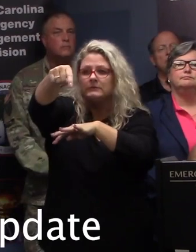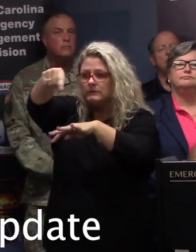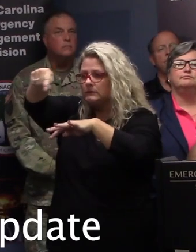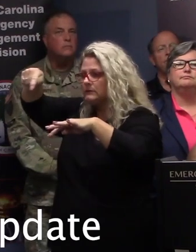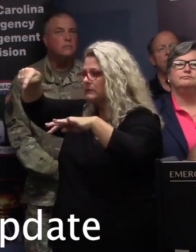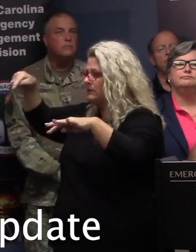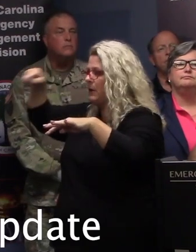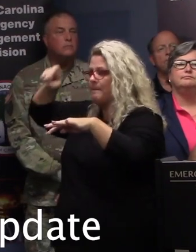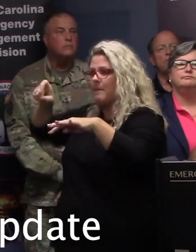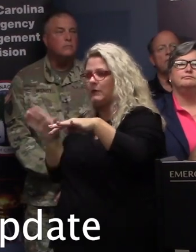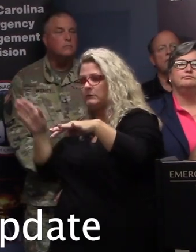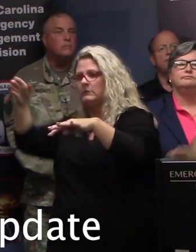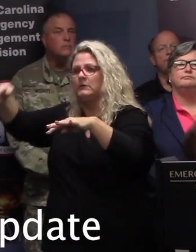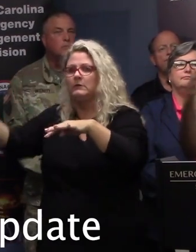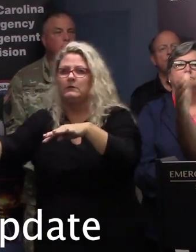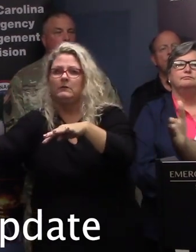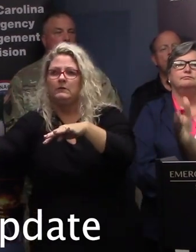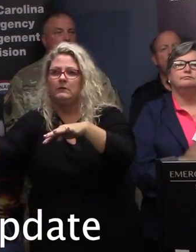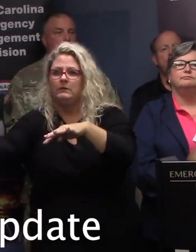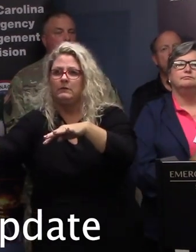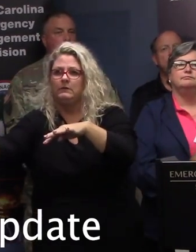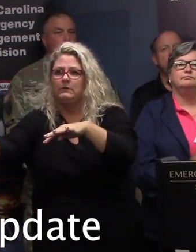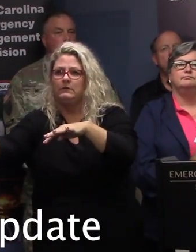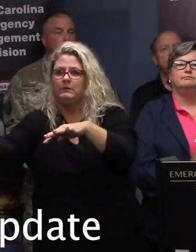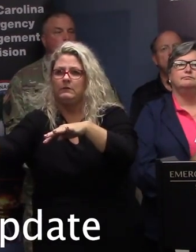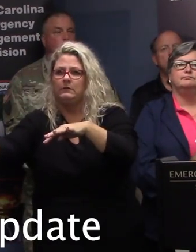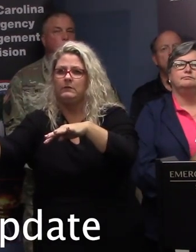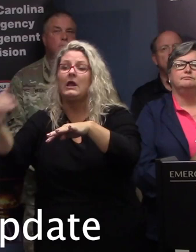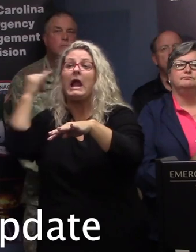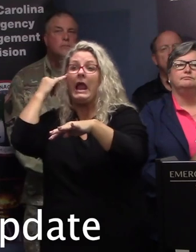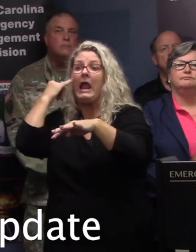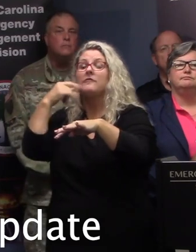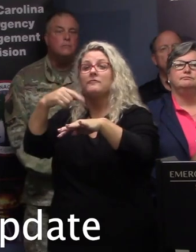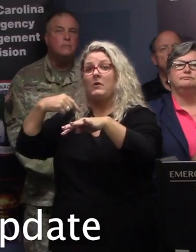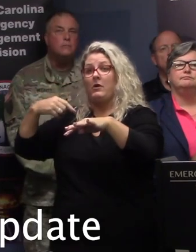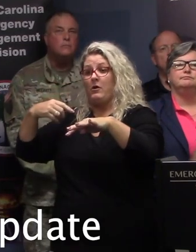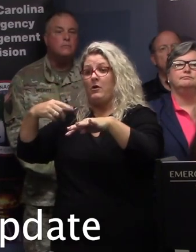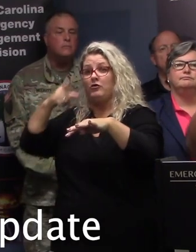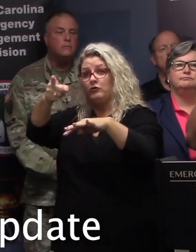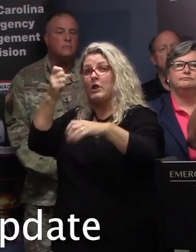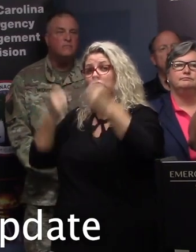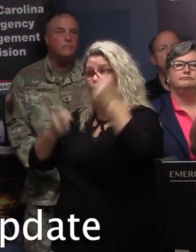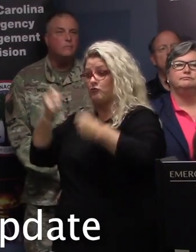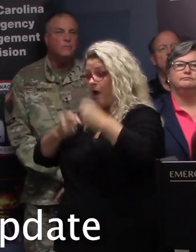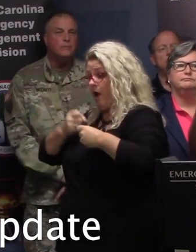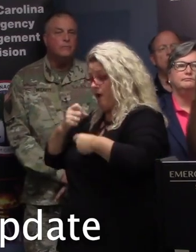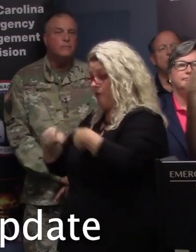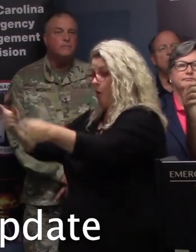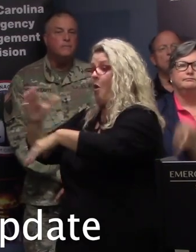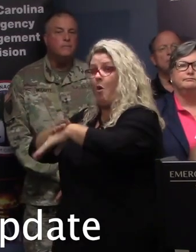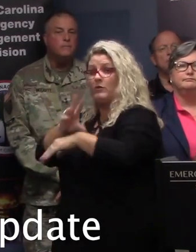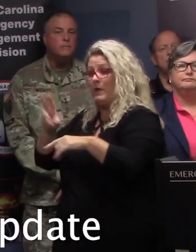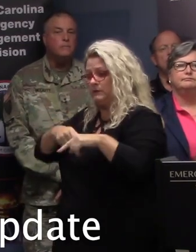shot to Columbia. If you're on the regular westbound side of I-26, there will be 14